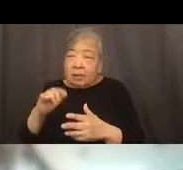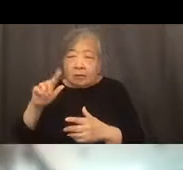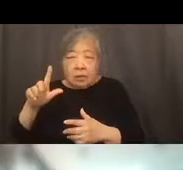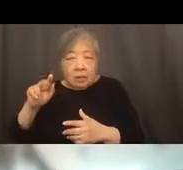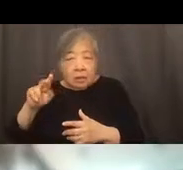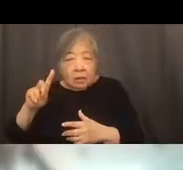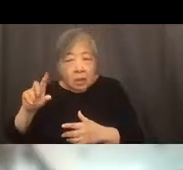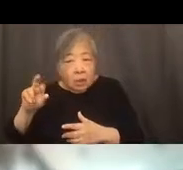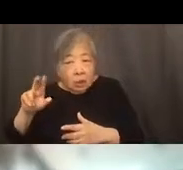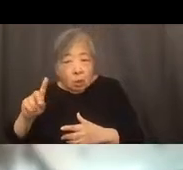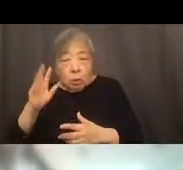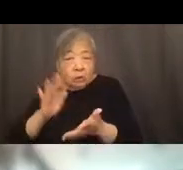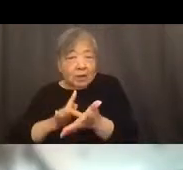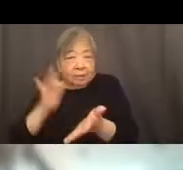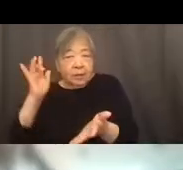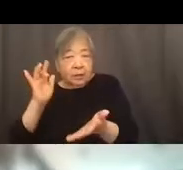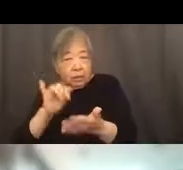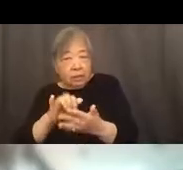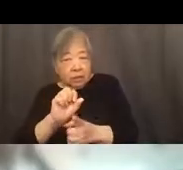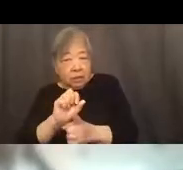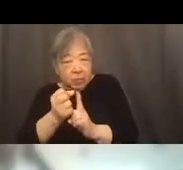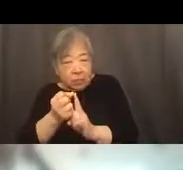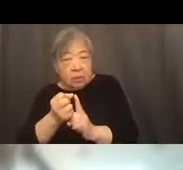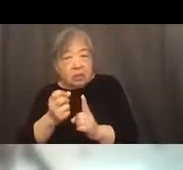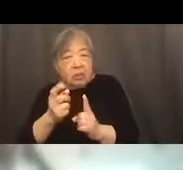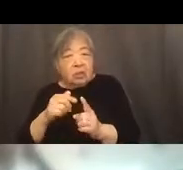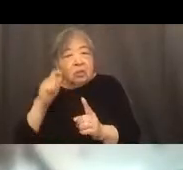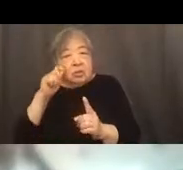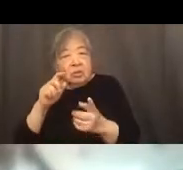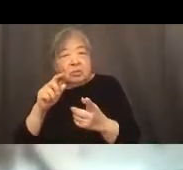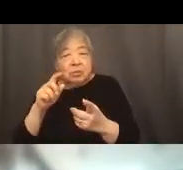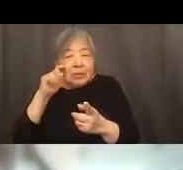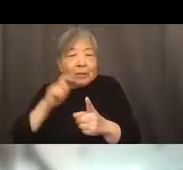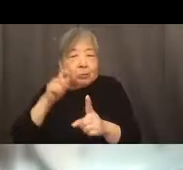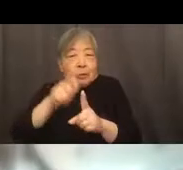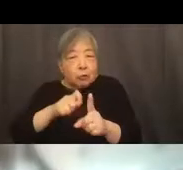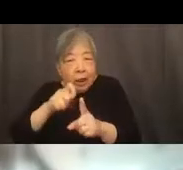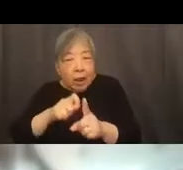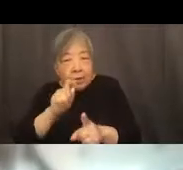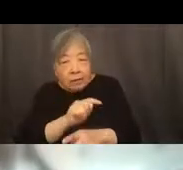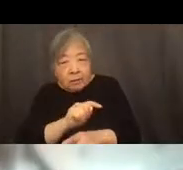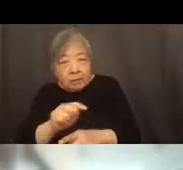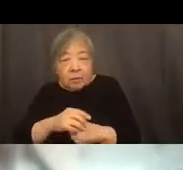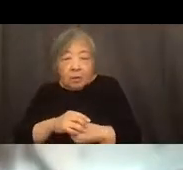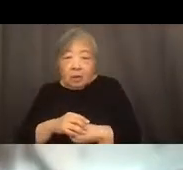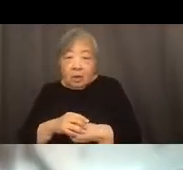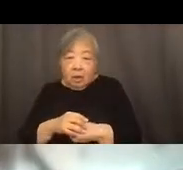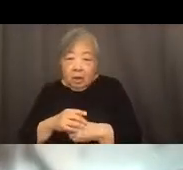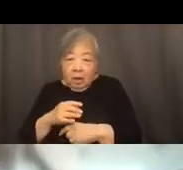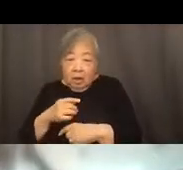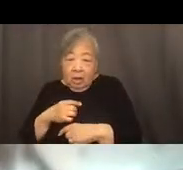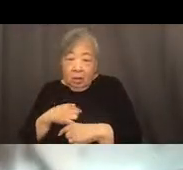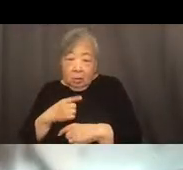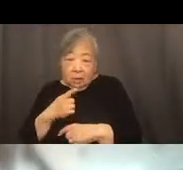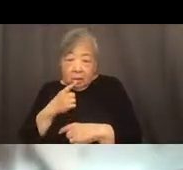advantage of these circumstances to sexually harass tenants who have no choice. I will say in addition to